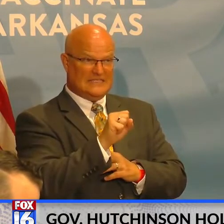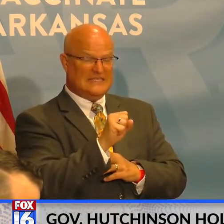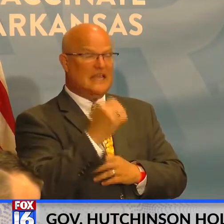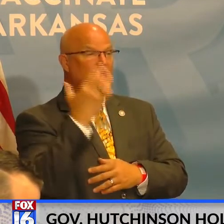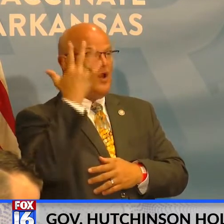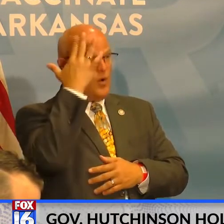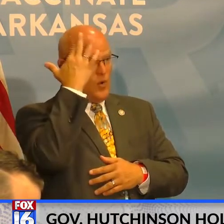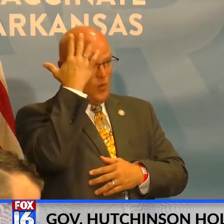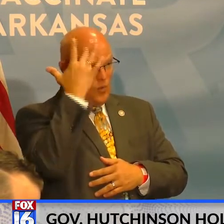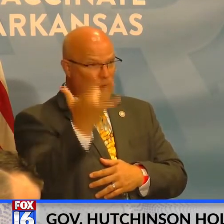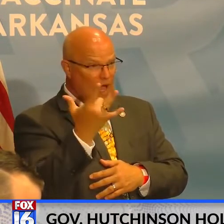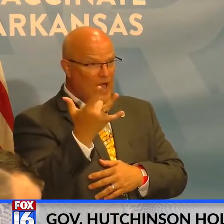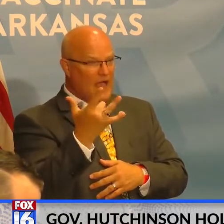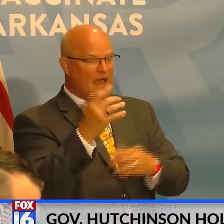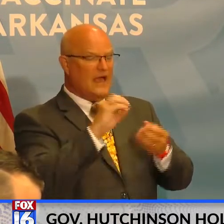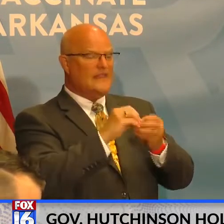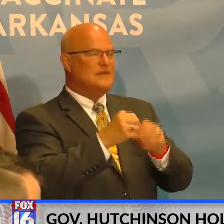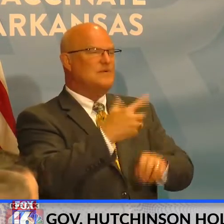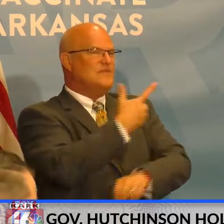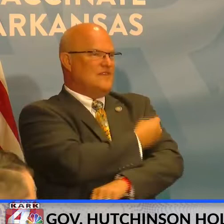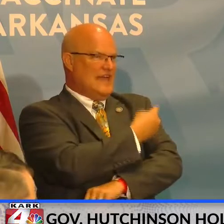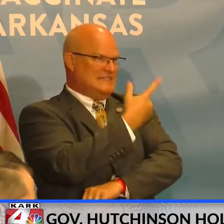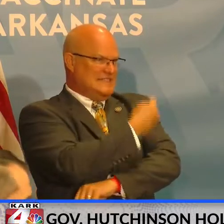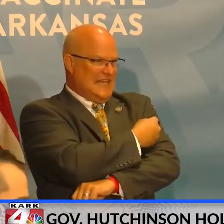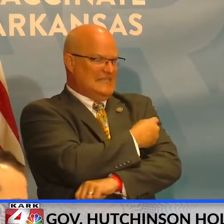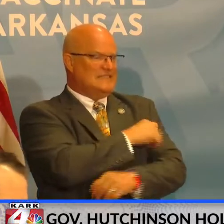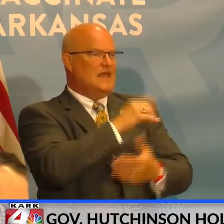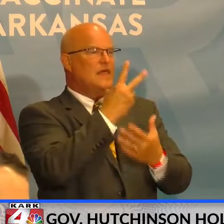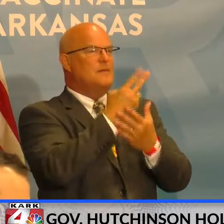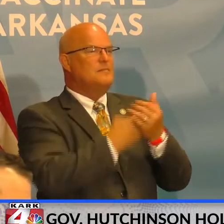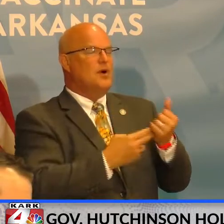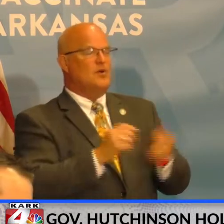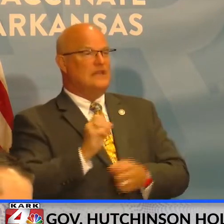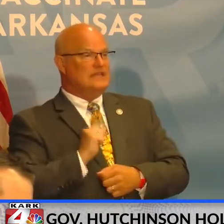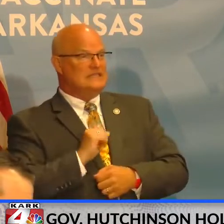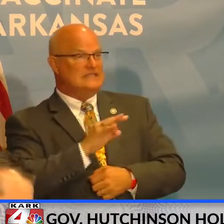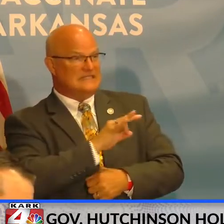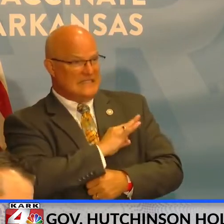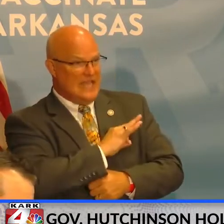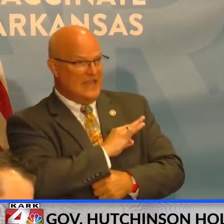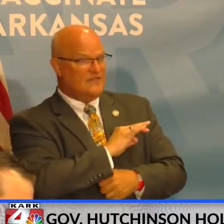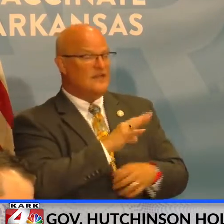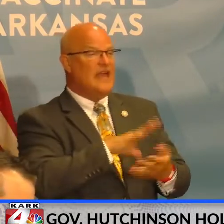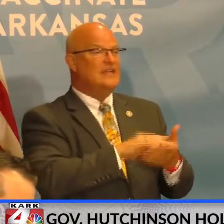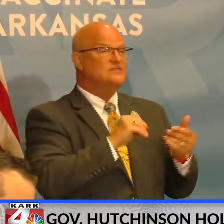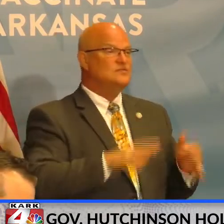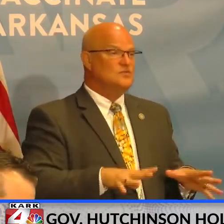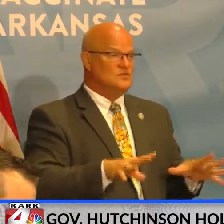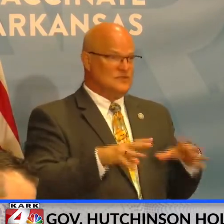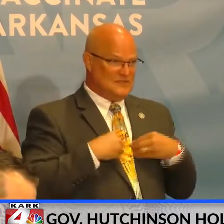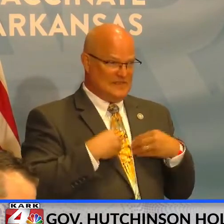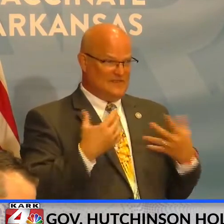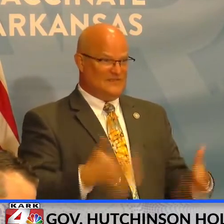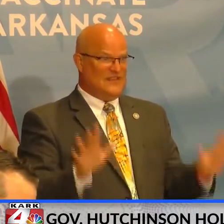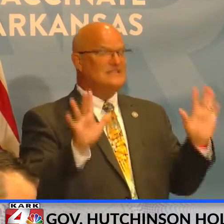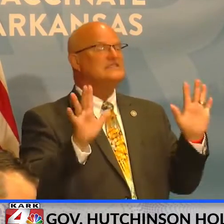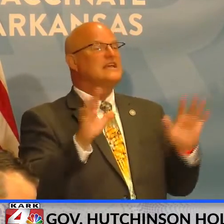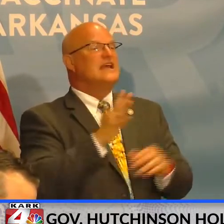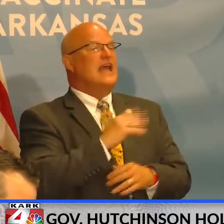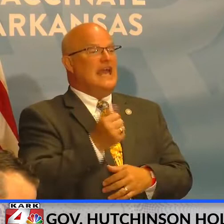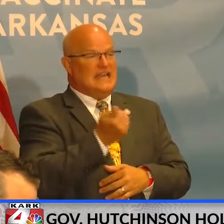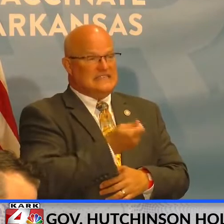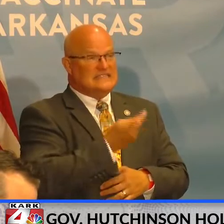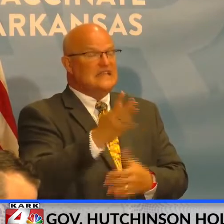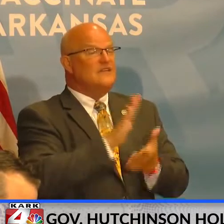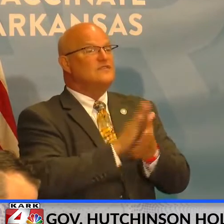to the number of vaccinations that both staff and students have received. And also because several